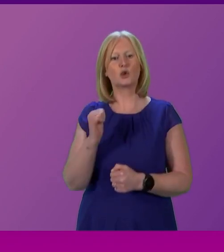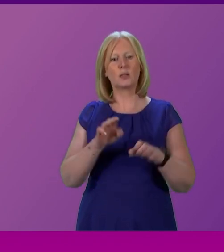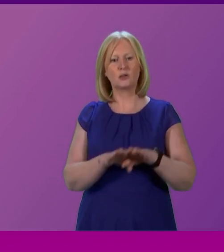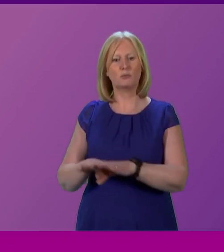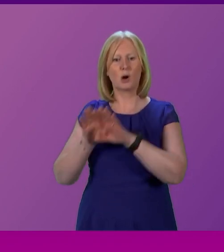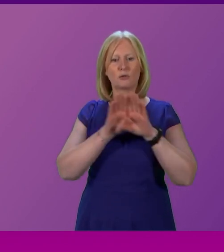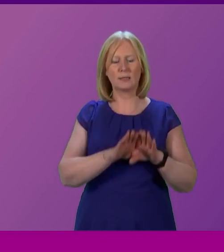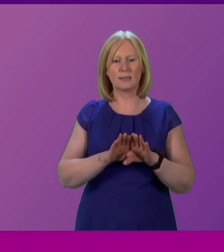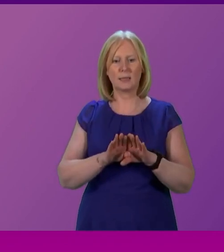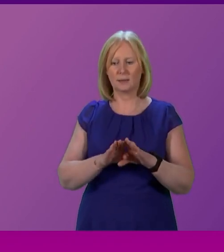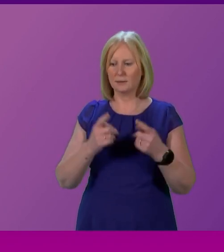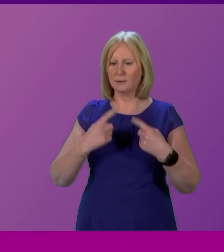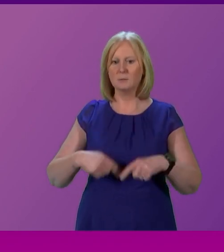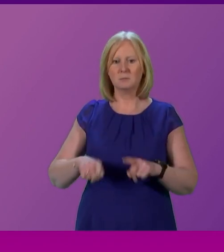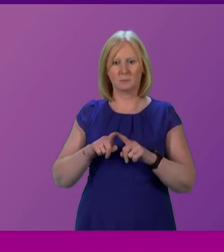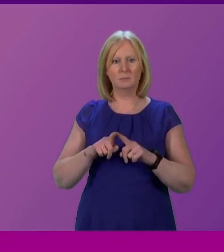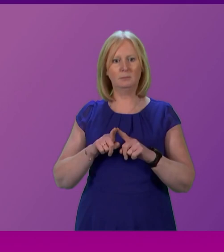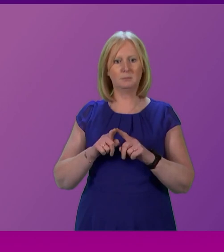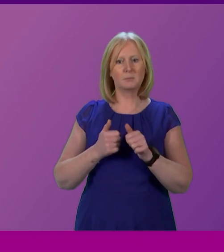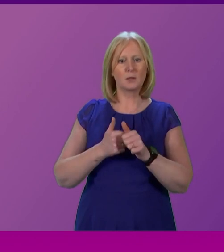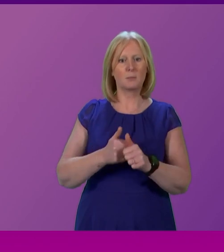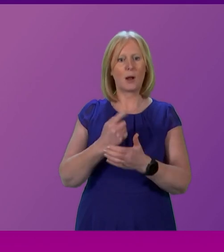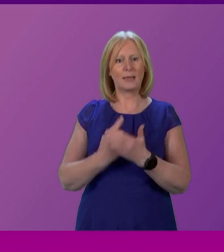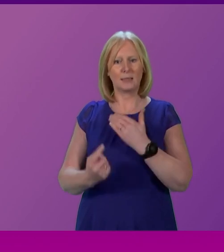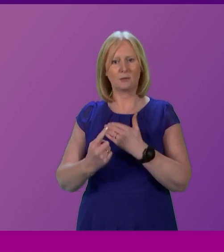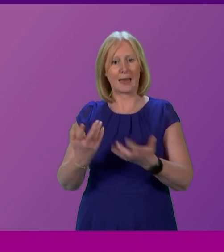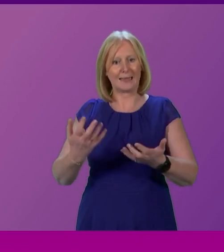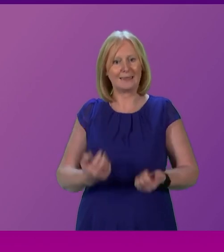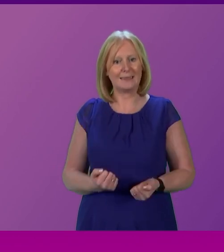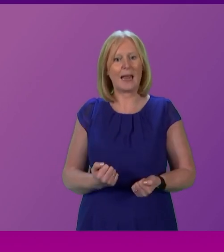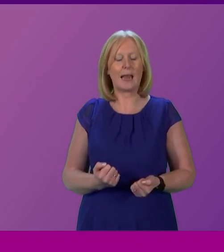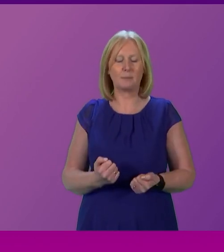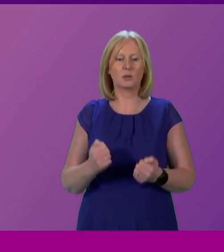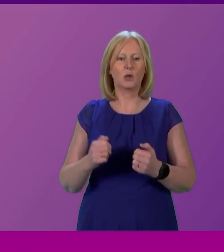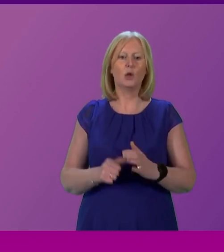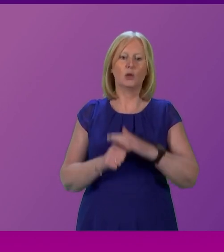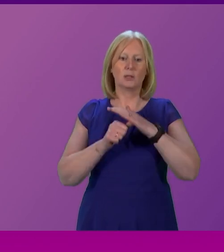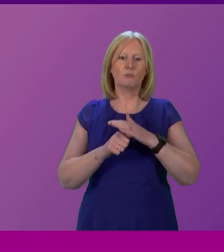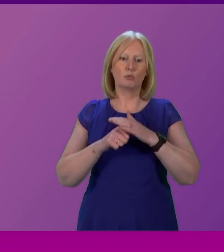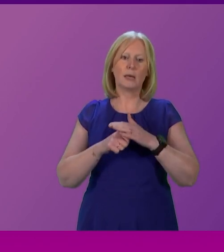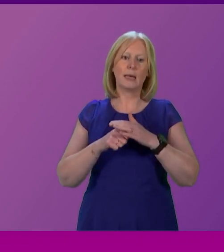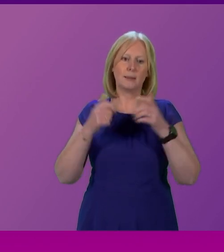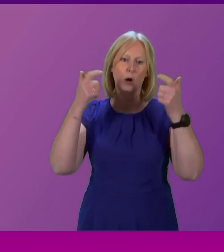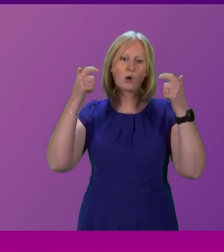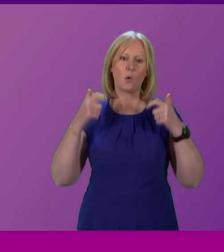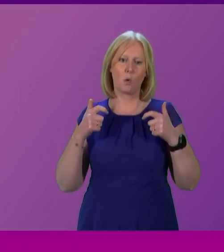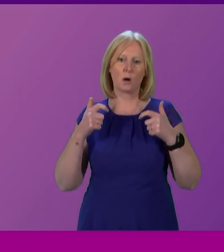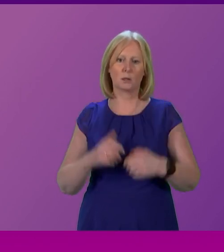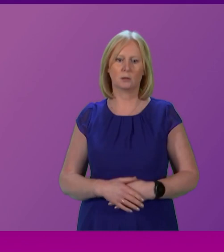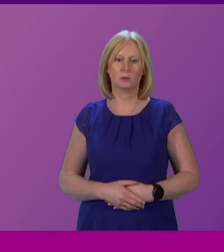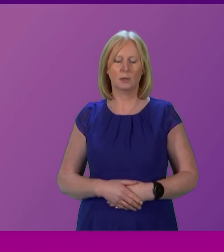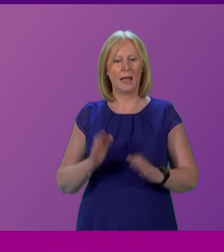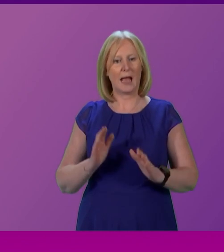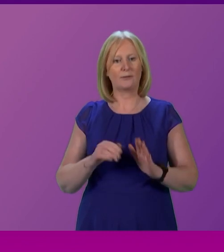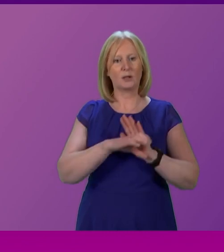All of us on the pro-independence side of this debate accept the judgment of the Supreme Court. This parliament cannot legislate for a referendum without a Section 30